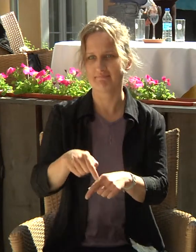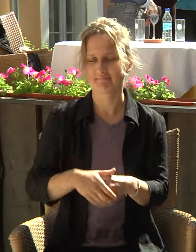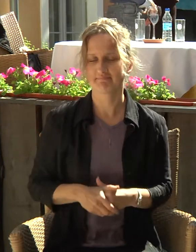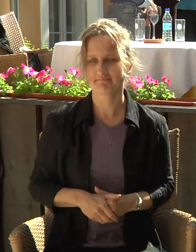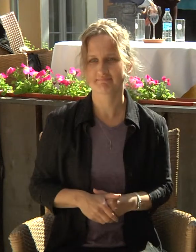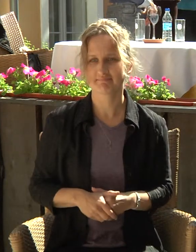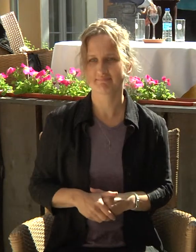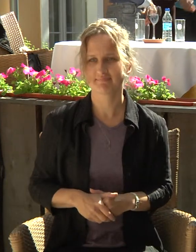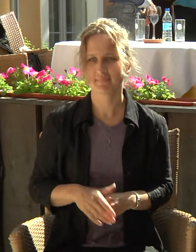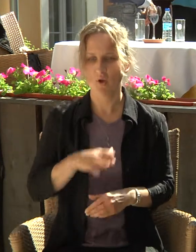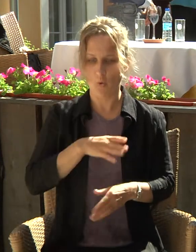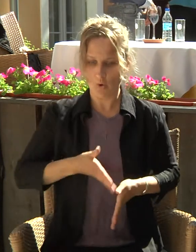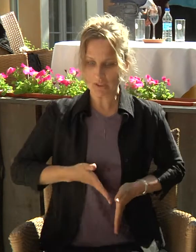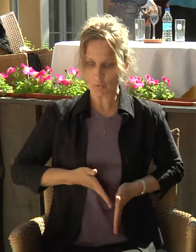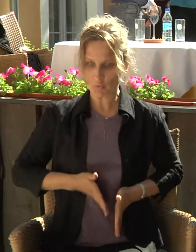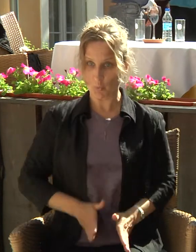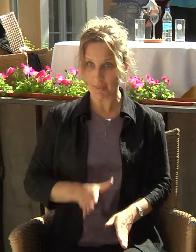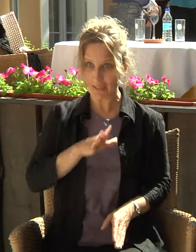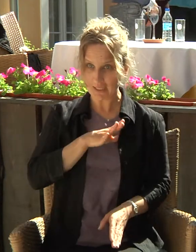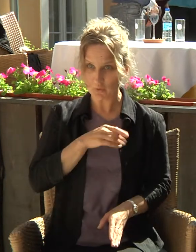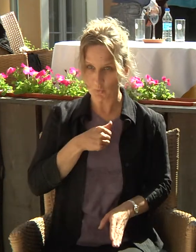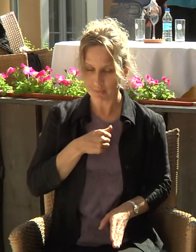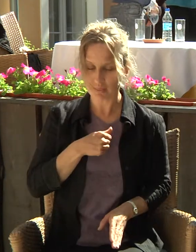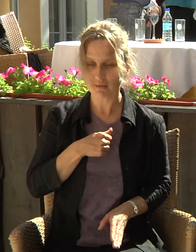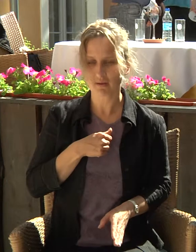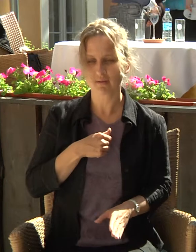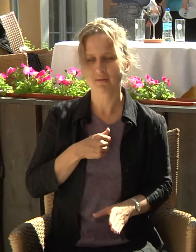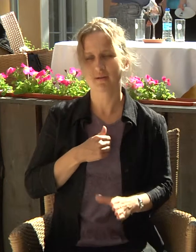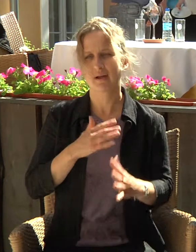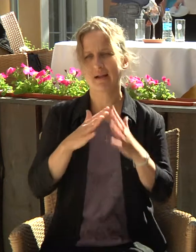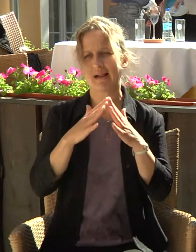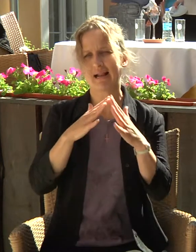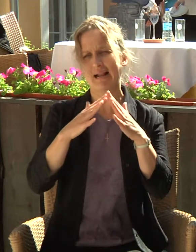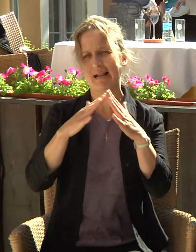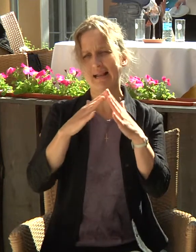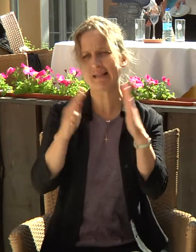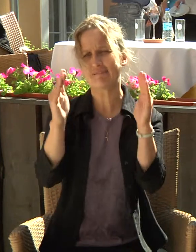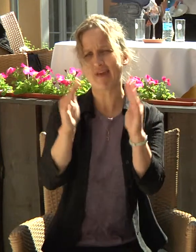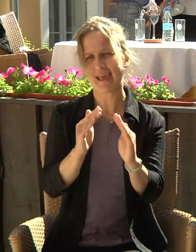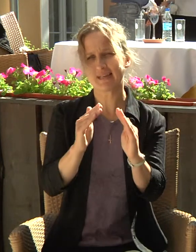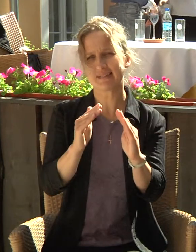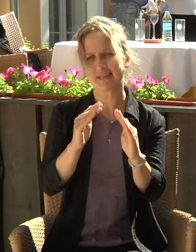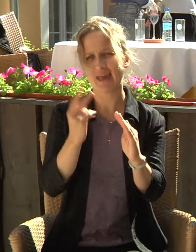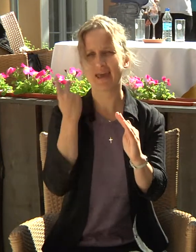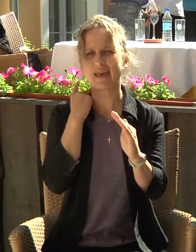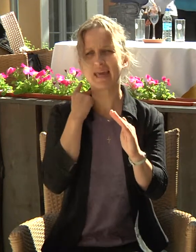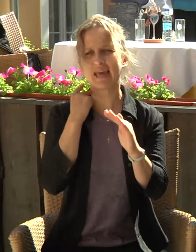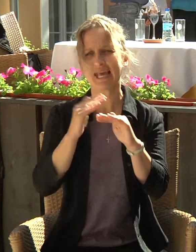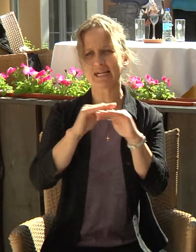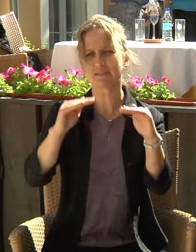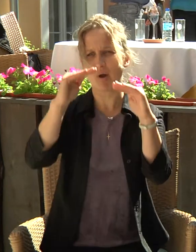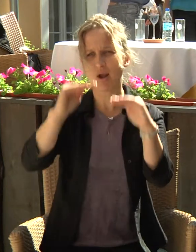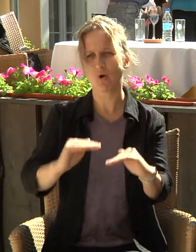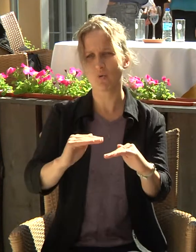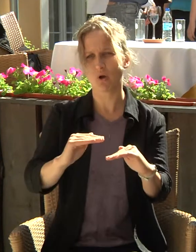I was born in a small city in the south of England called Salisbury.